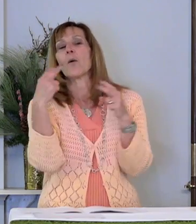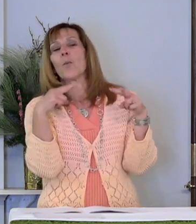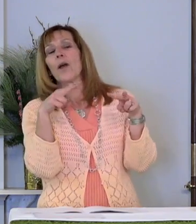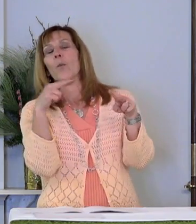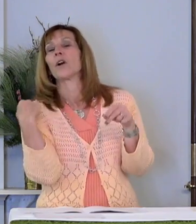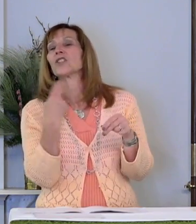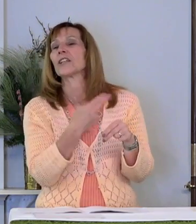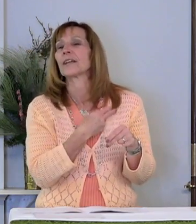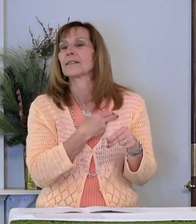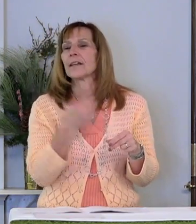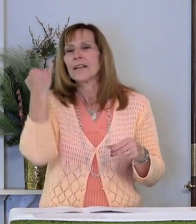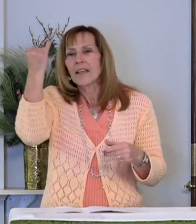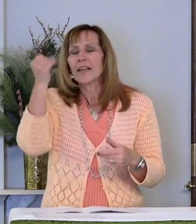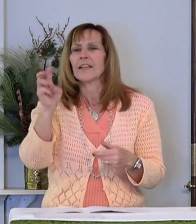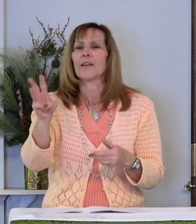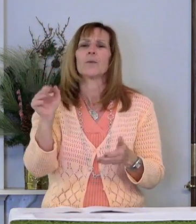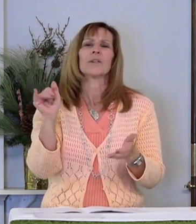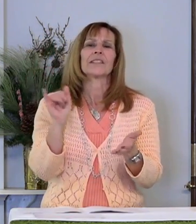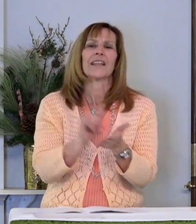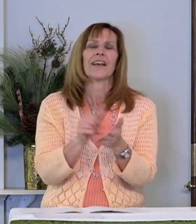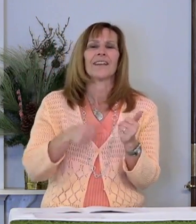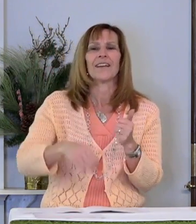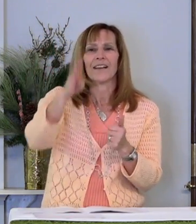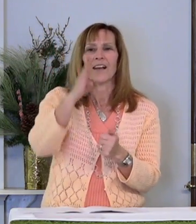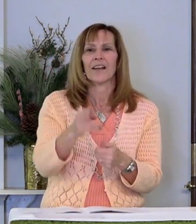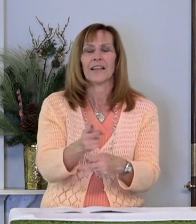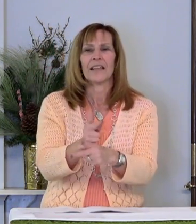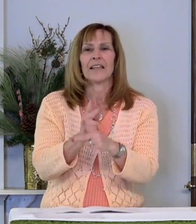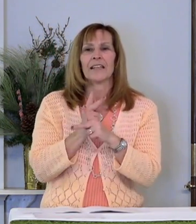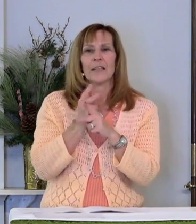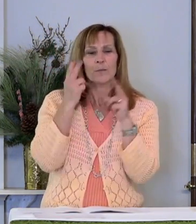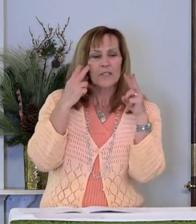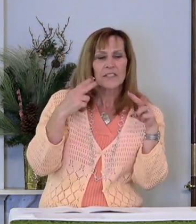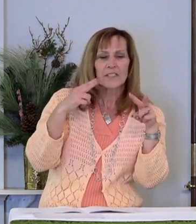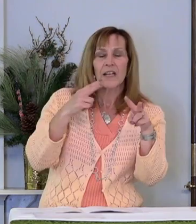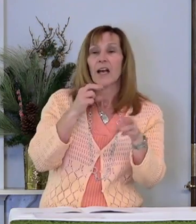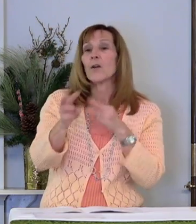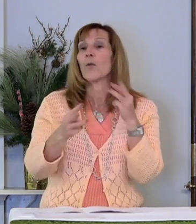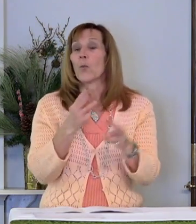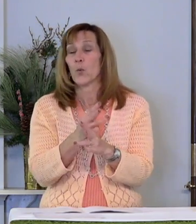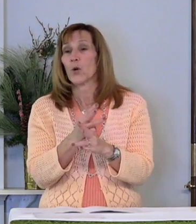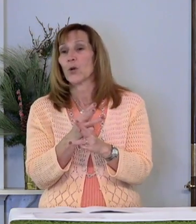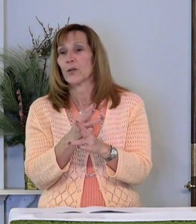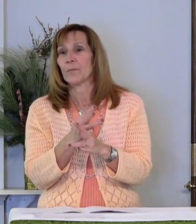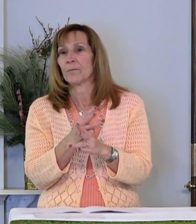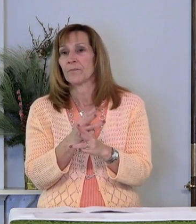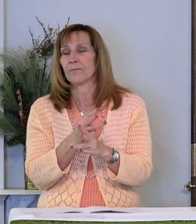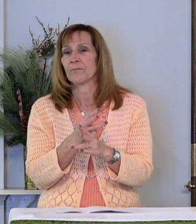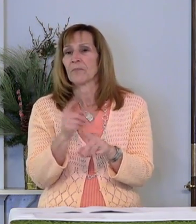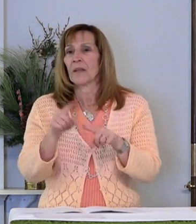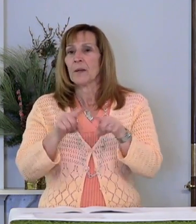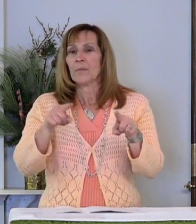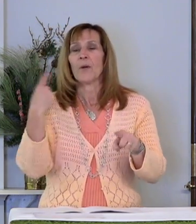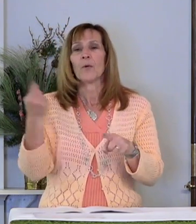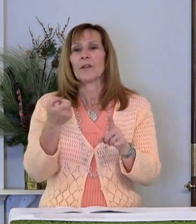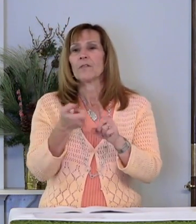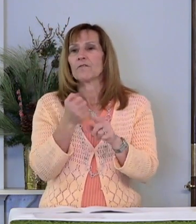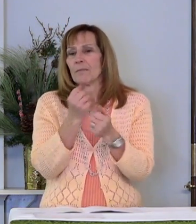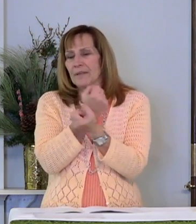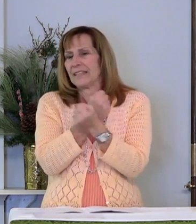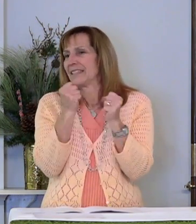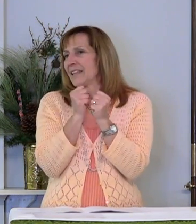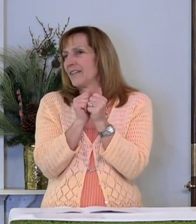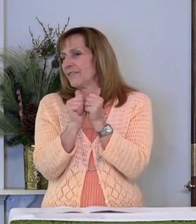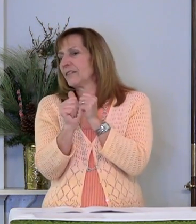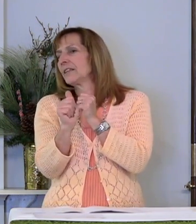The idea was that God keeps his eye on the world but only from a safe